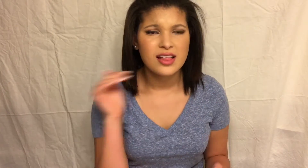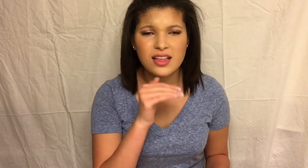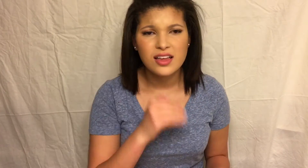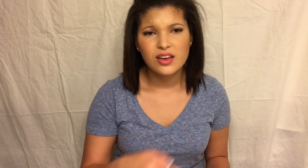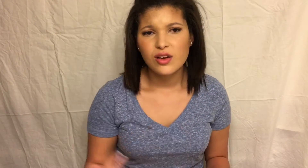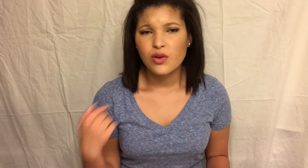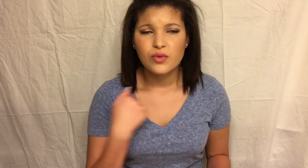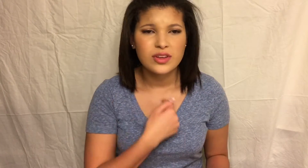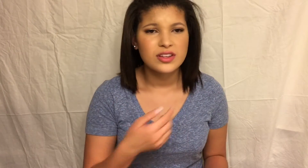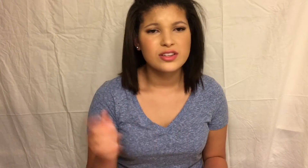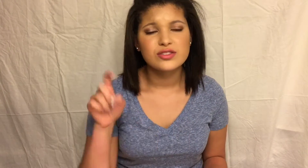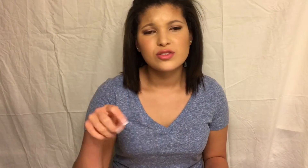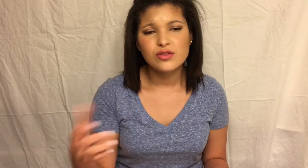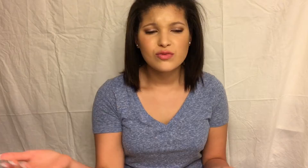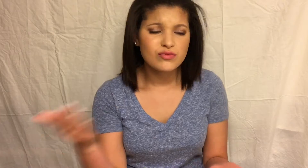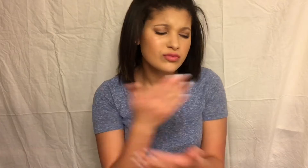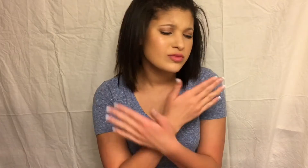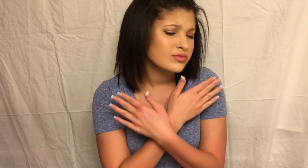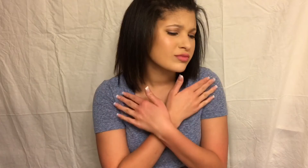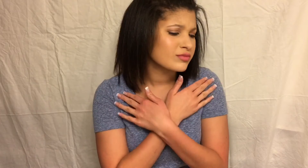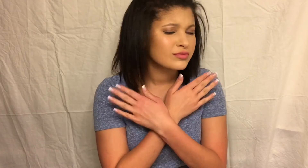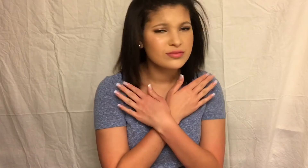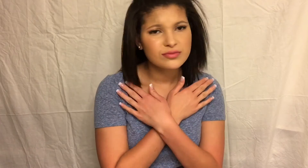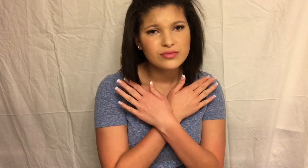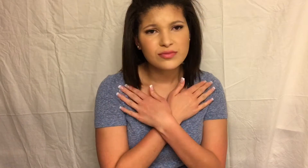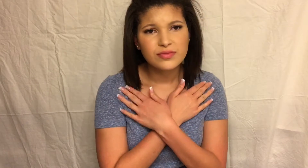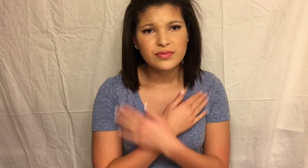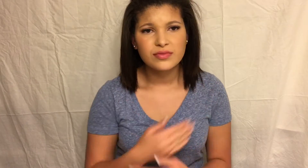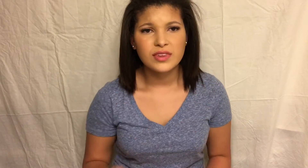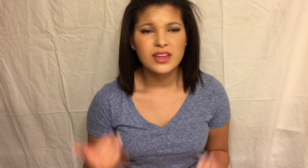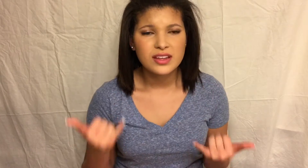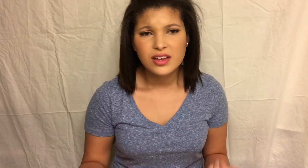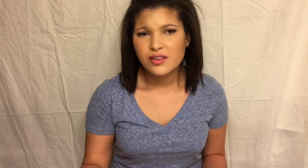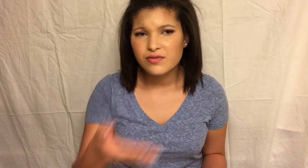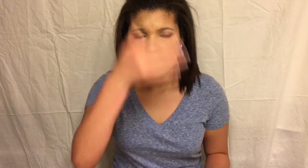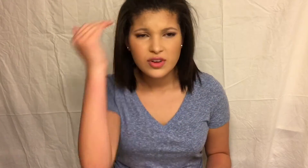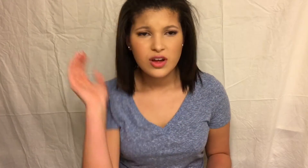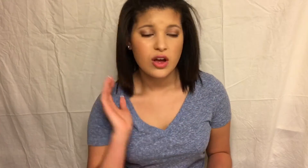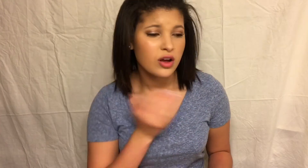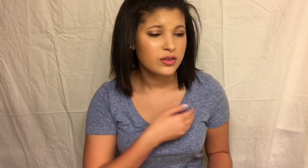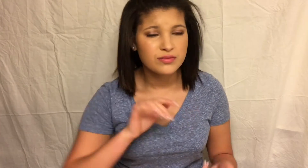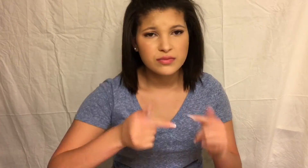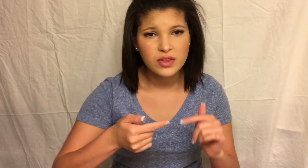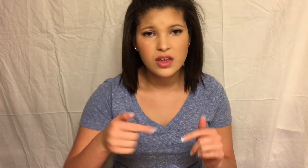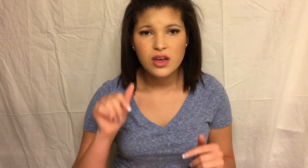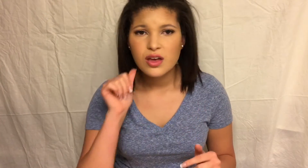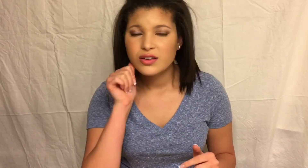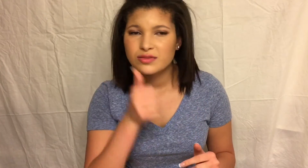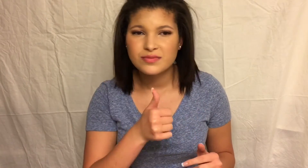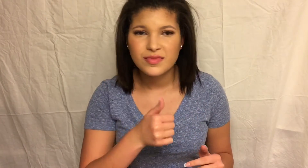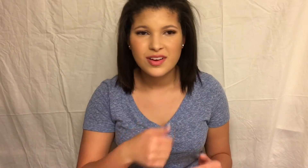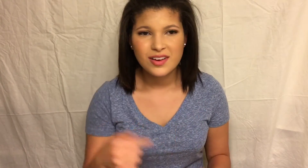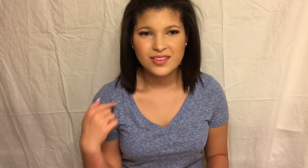are no lies in this world we call sleep Let's deserve this day of hurt, tomorrow